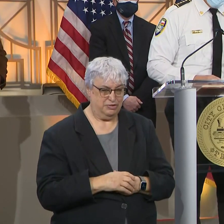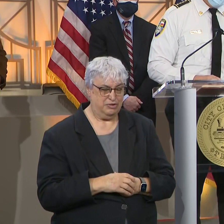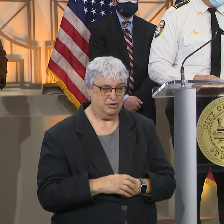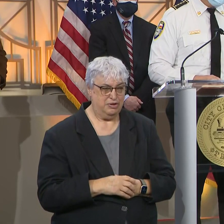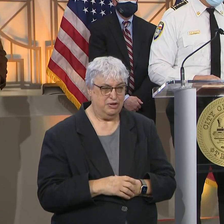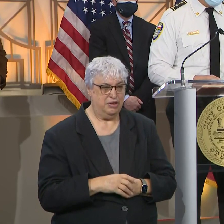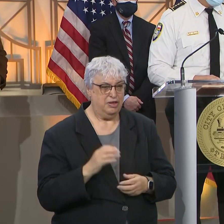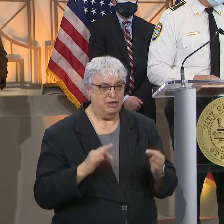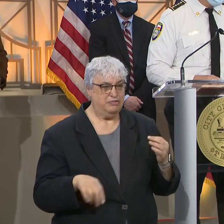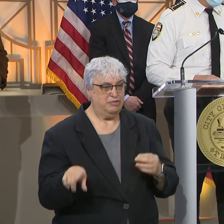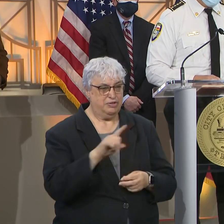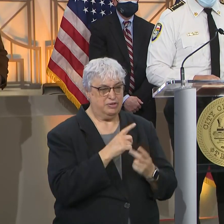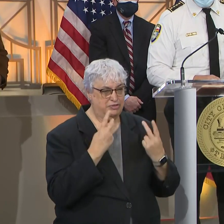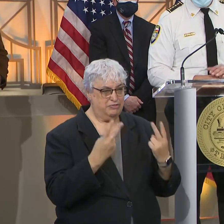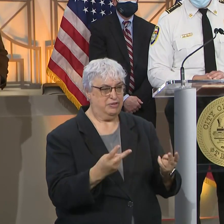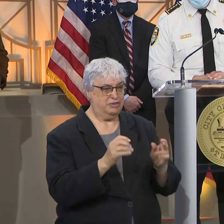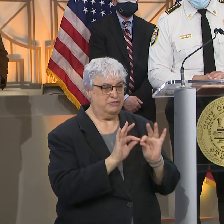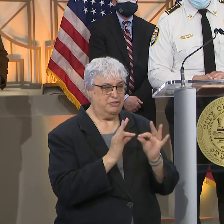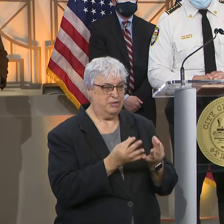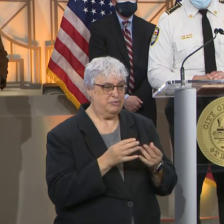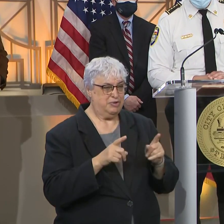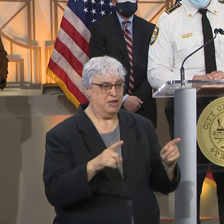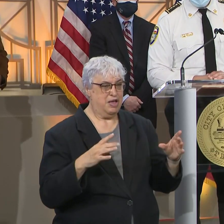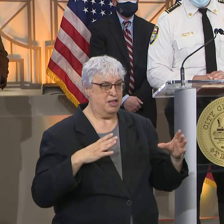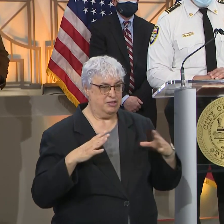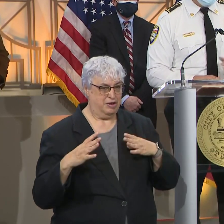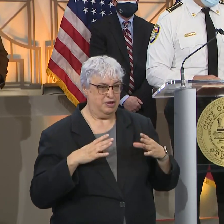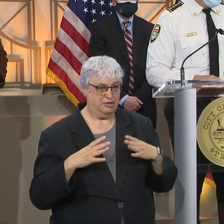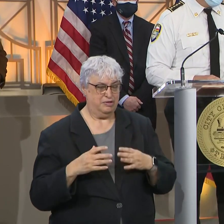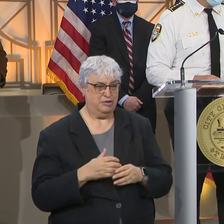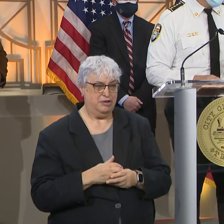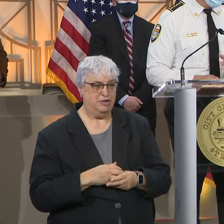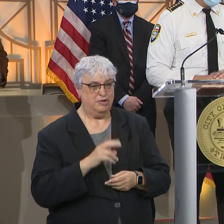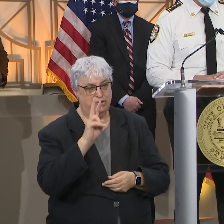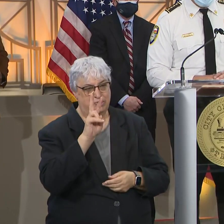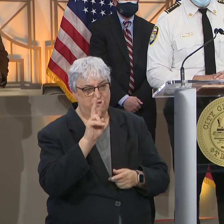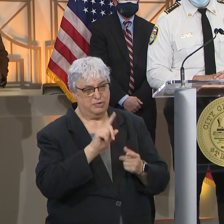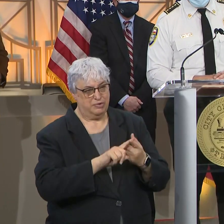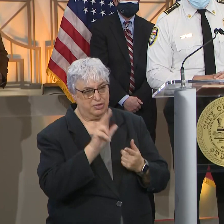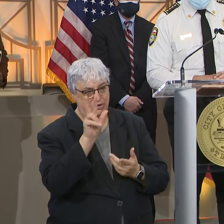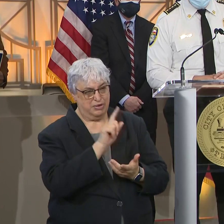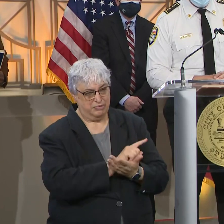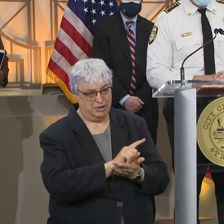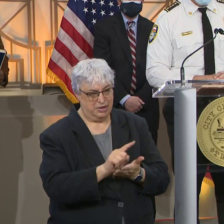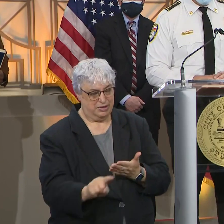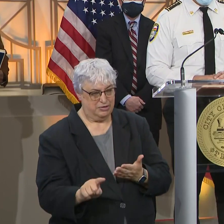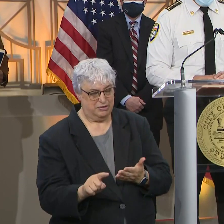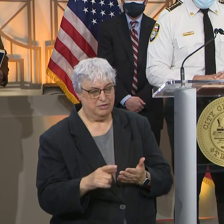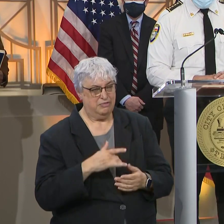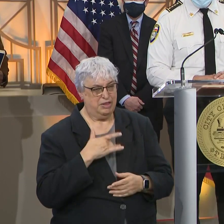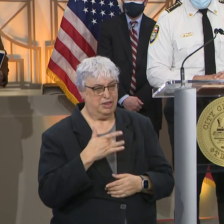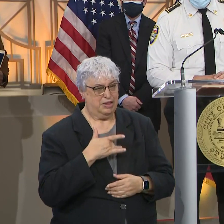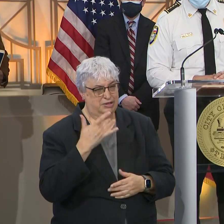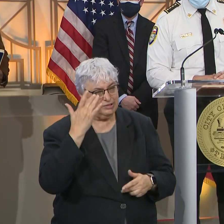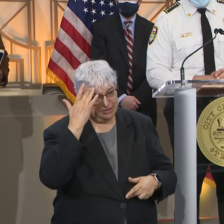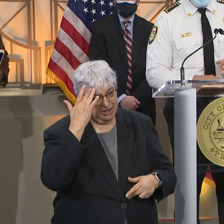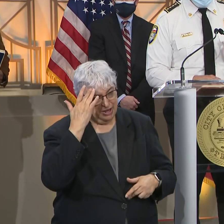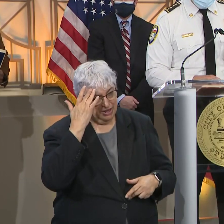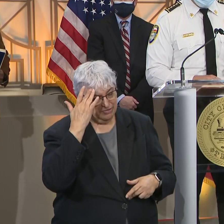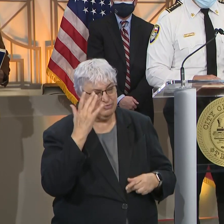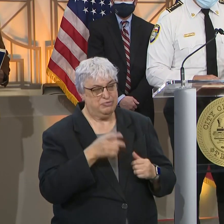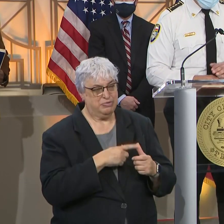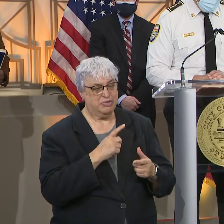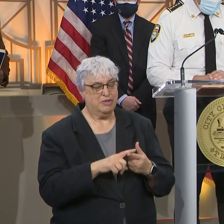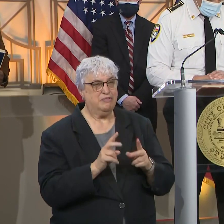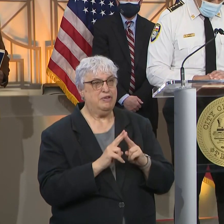about, even if you just visited with your family members during the holidays, it takes about two to three weeks to start seeing the symptoms. It's incredibly important for us to